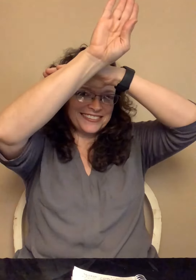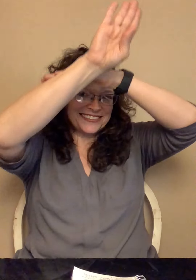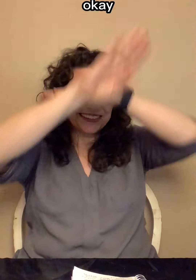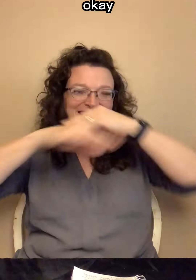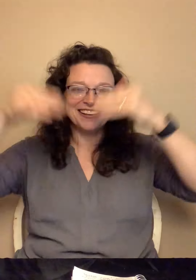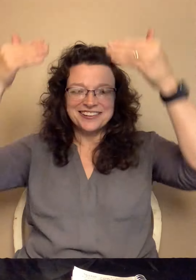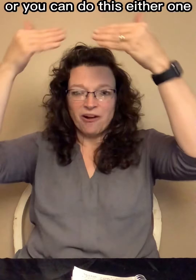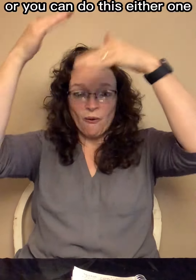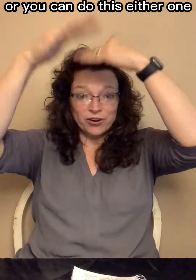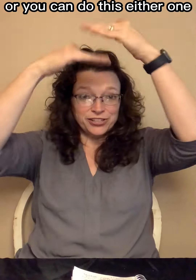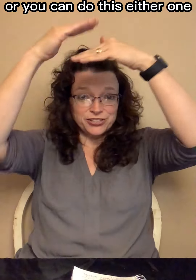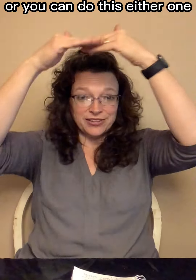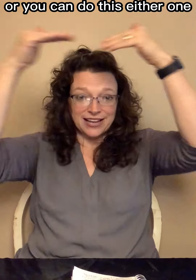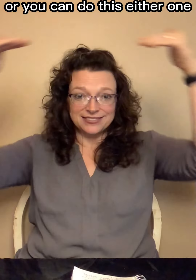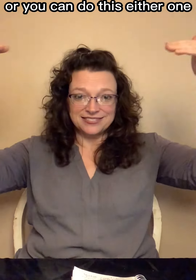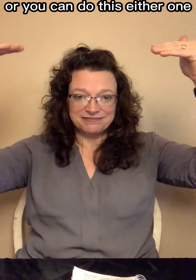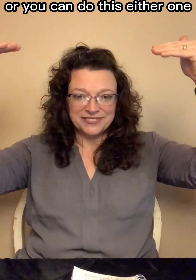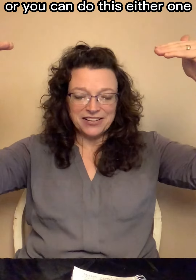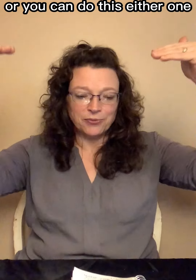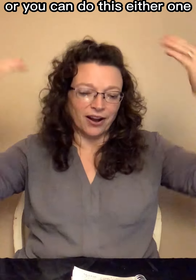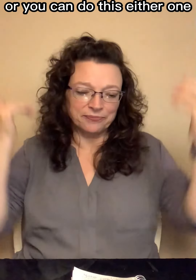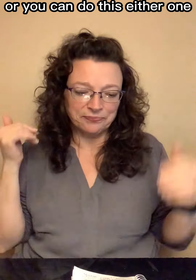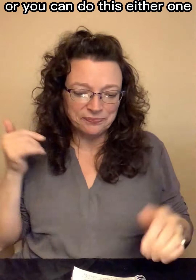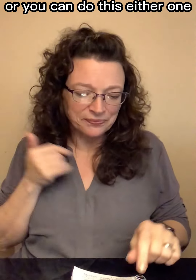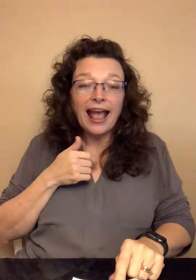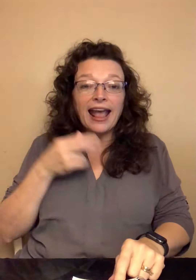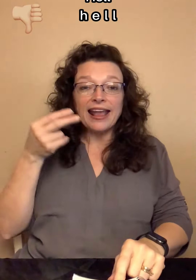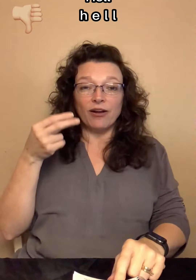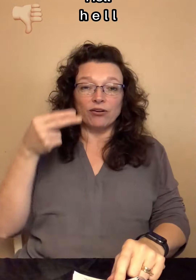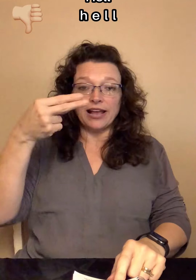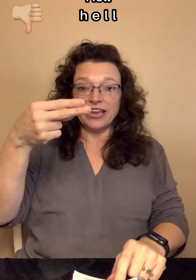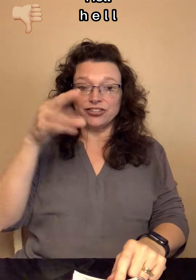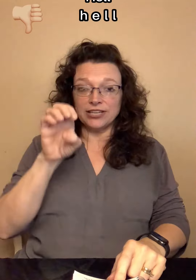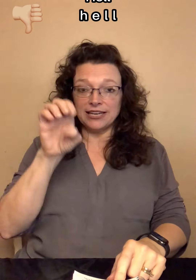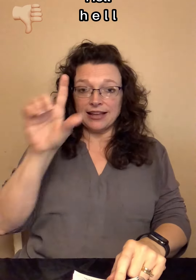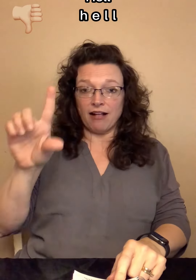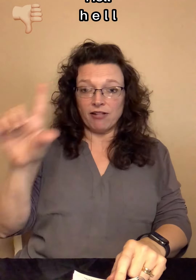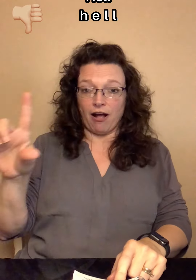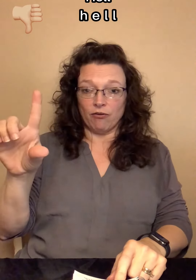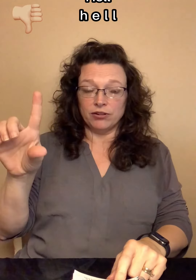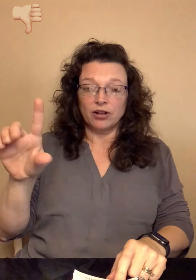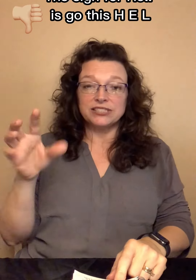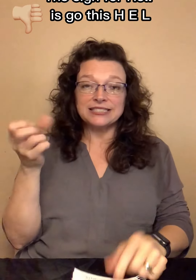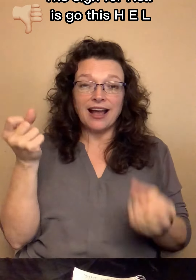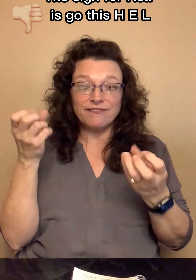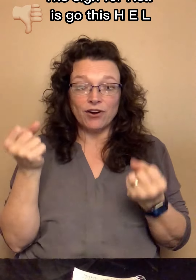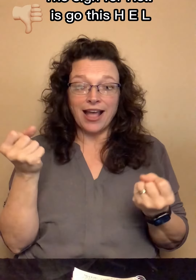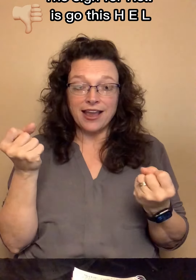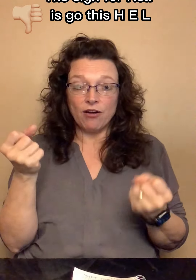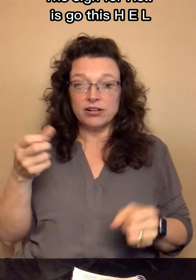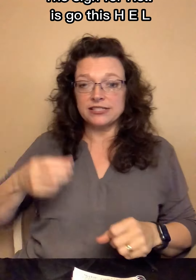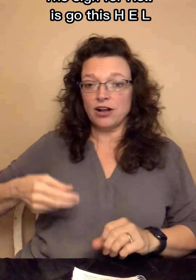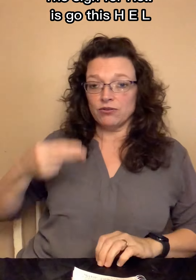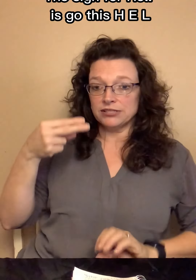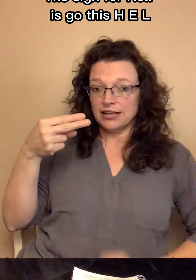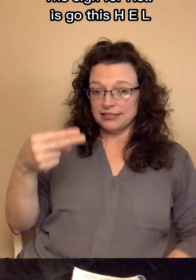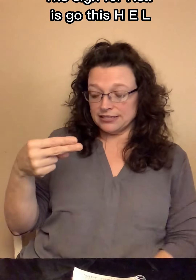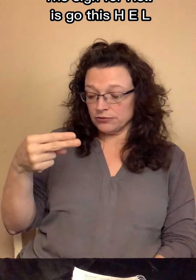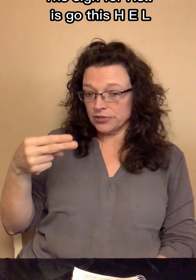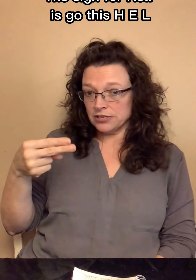Okay. Or you can do this. either one. Hell. H-E-L-L. The sign for hell, it goes this one,